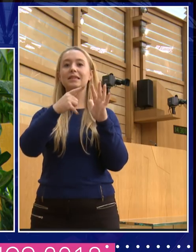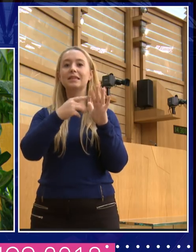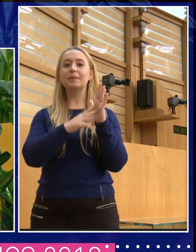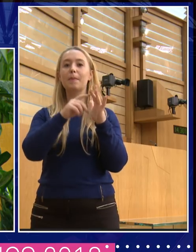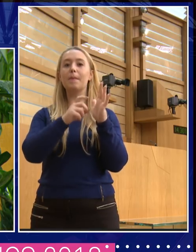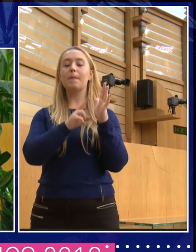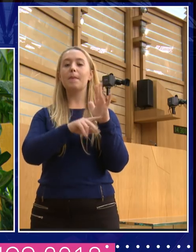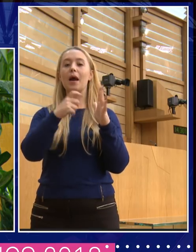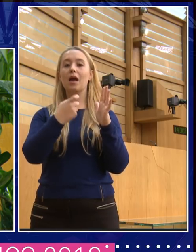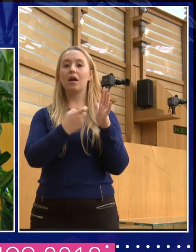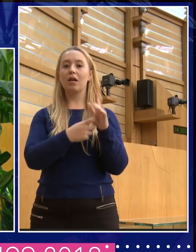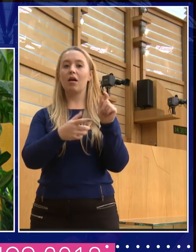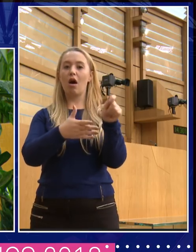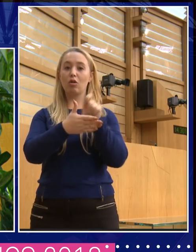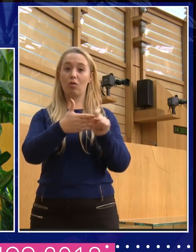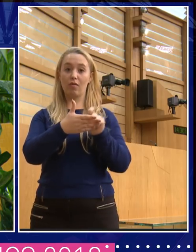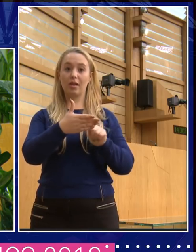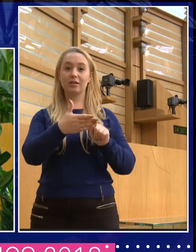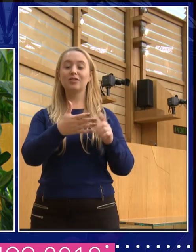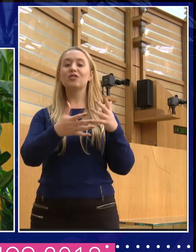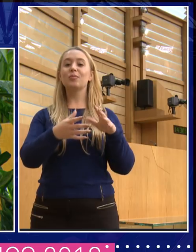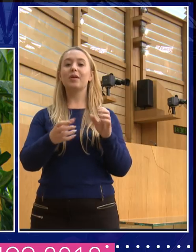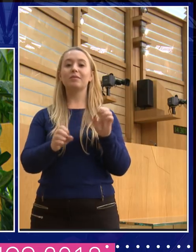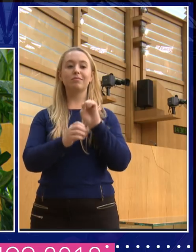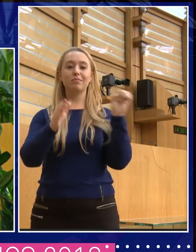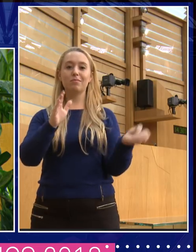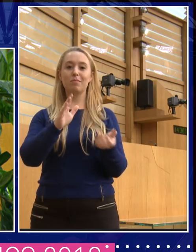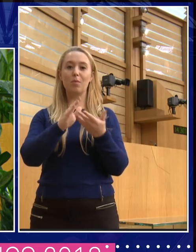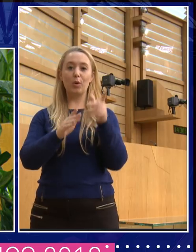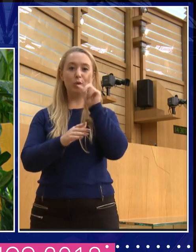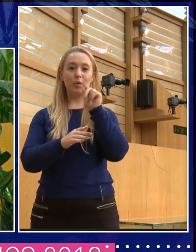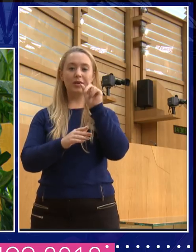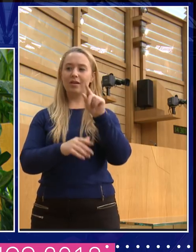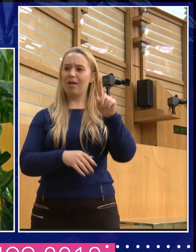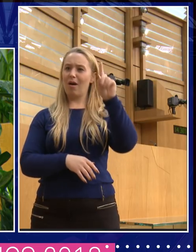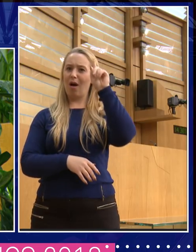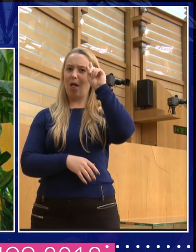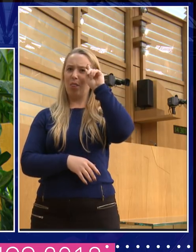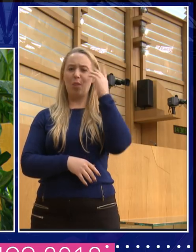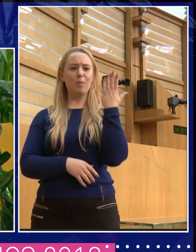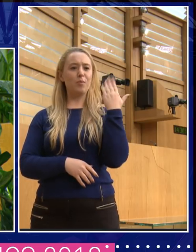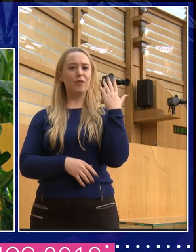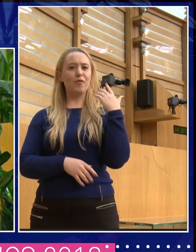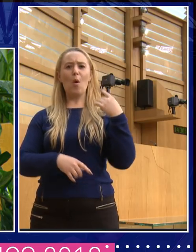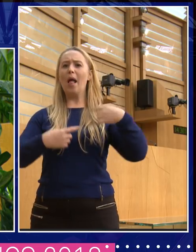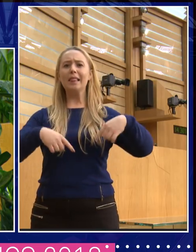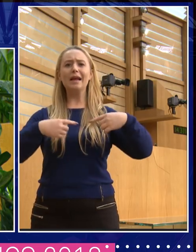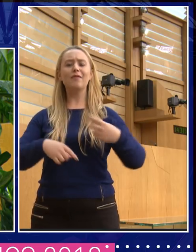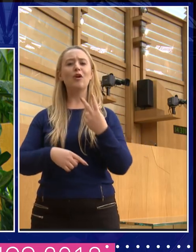novelist, and she did tweet before we went on this programme, I thought it used to be illegal to have two grey-haired women on the same tele